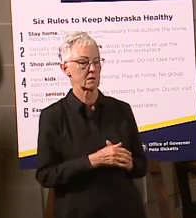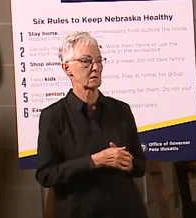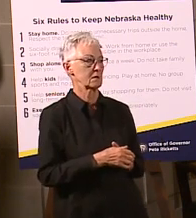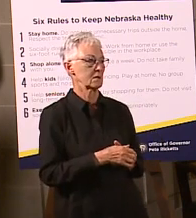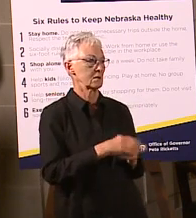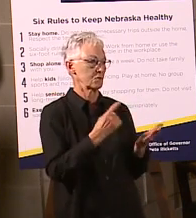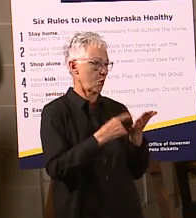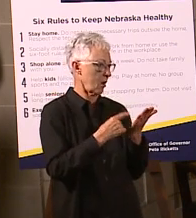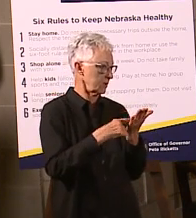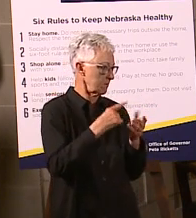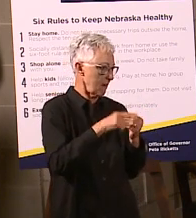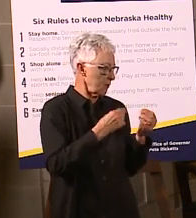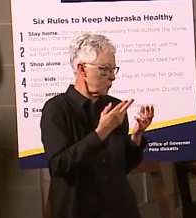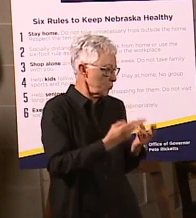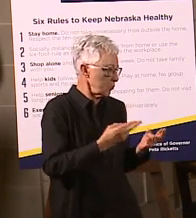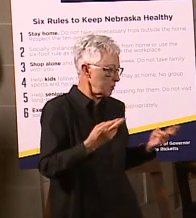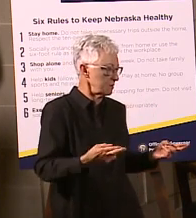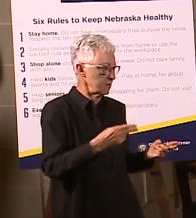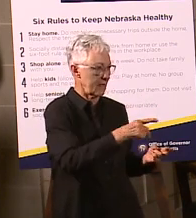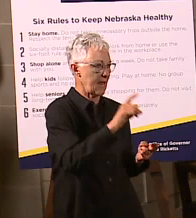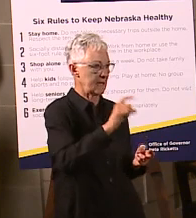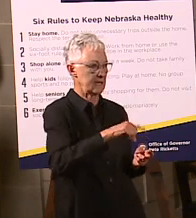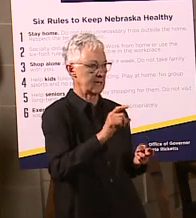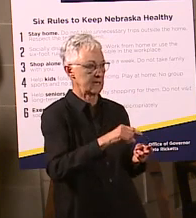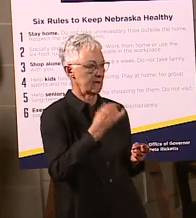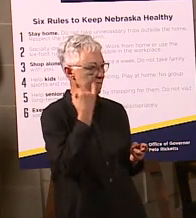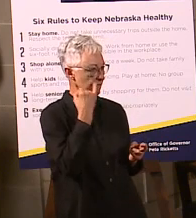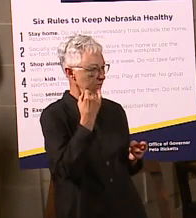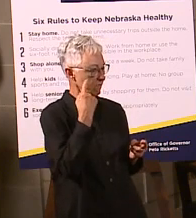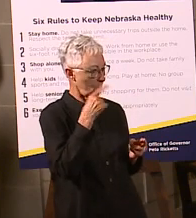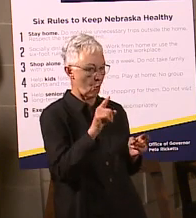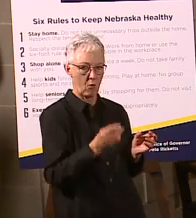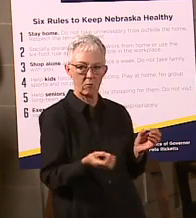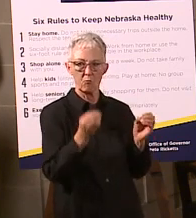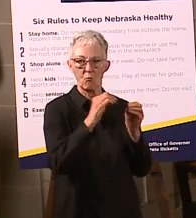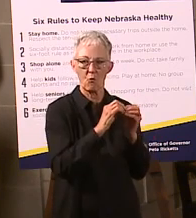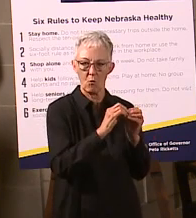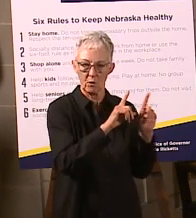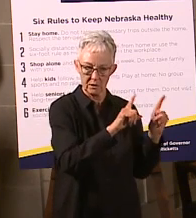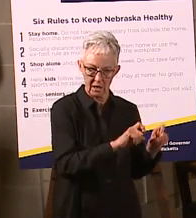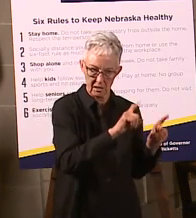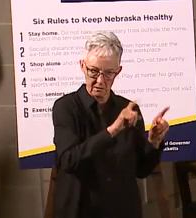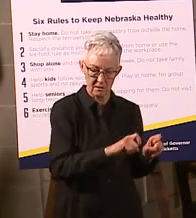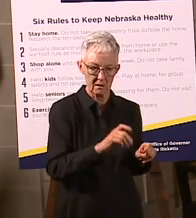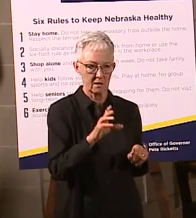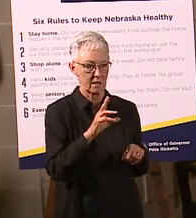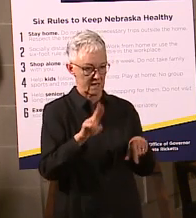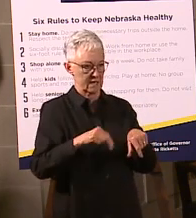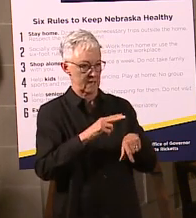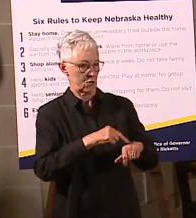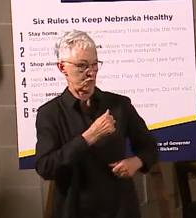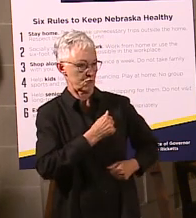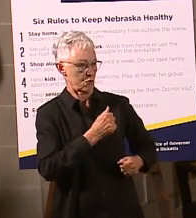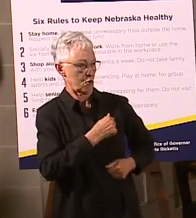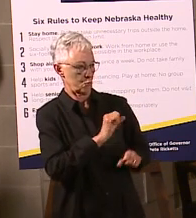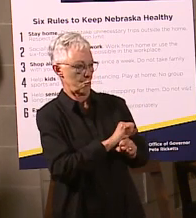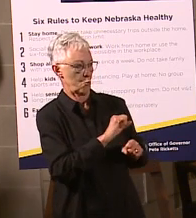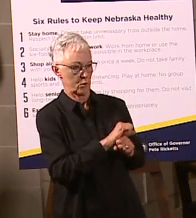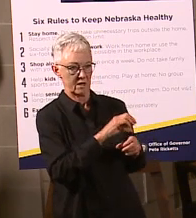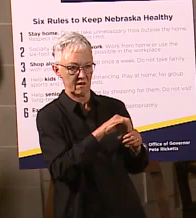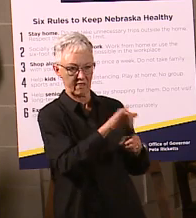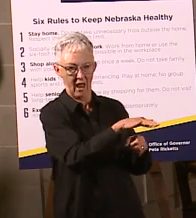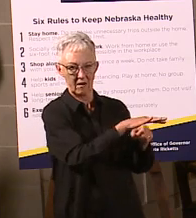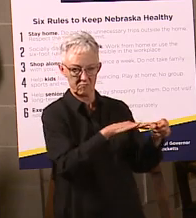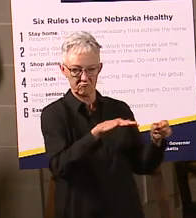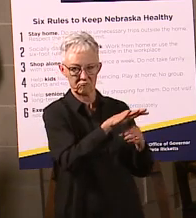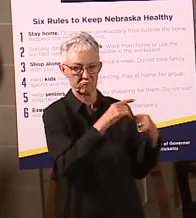being deployed there with regard to additional testing. Obviously, we've had the National Guard in the area. Also, with the